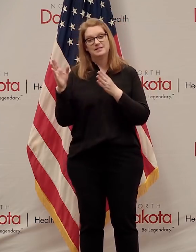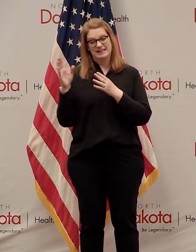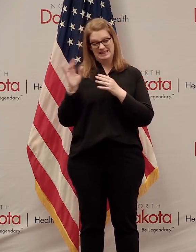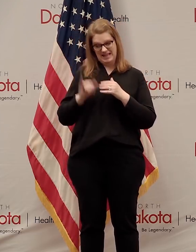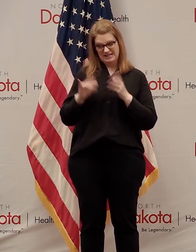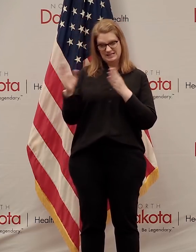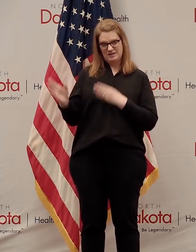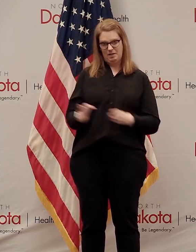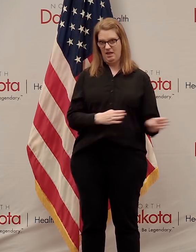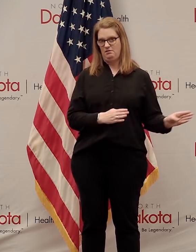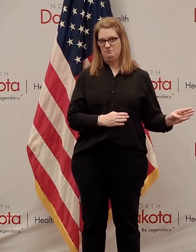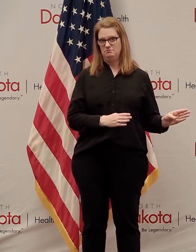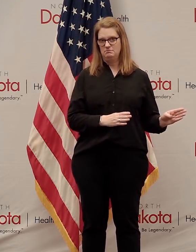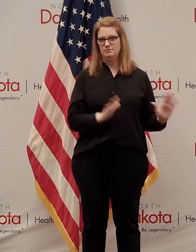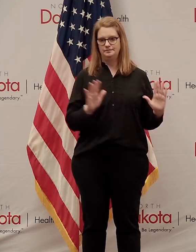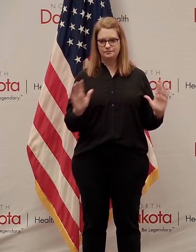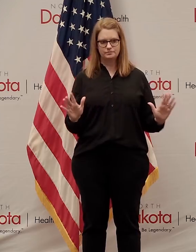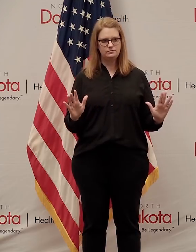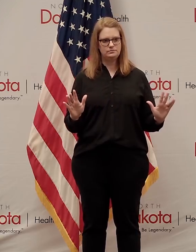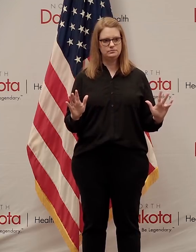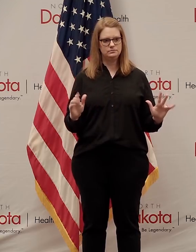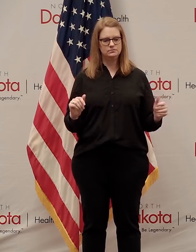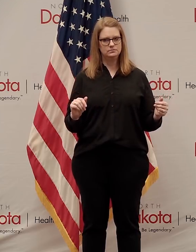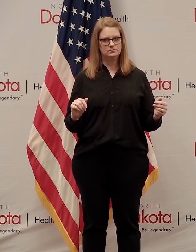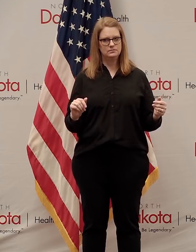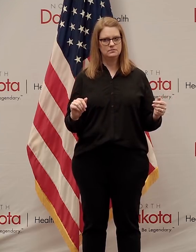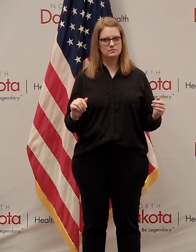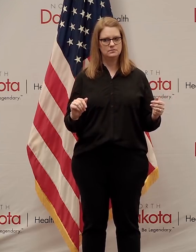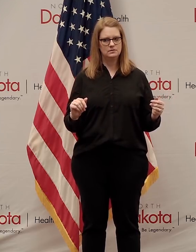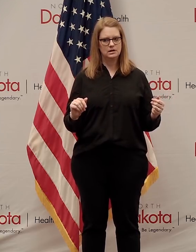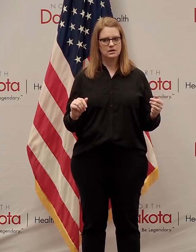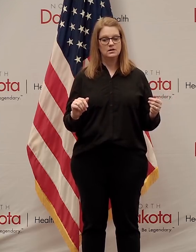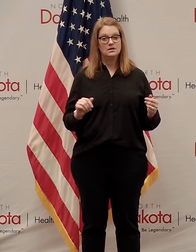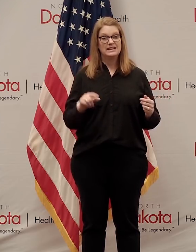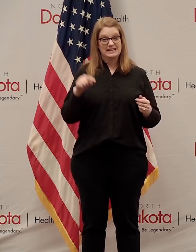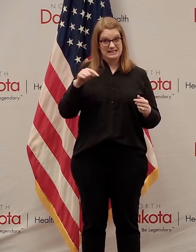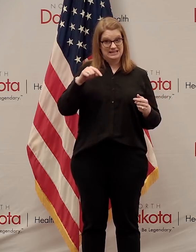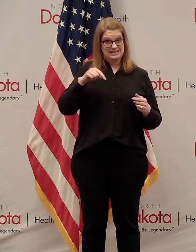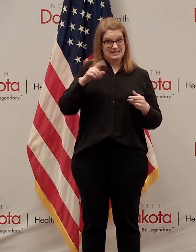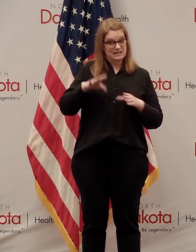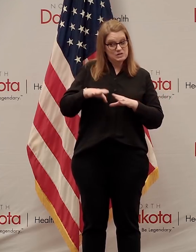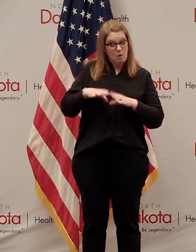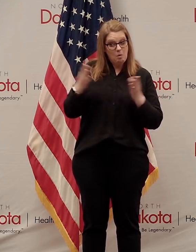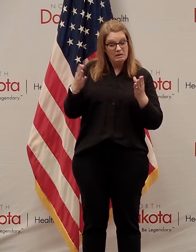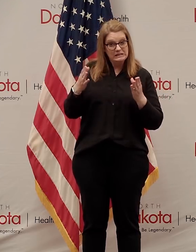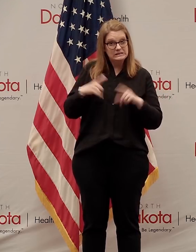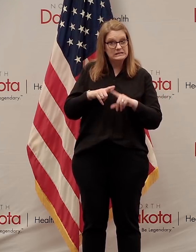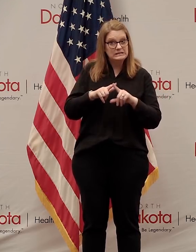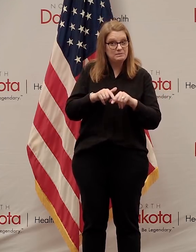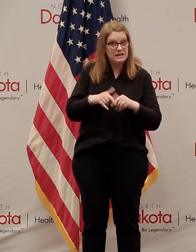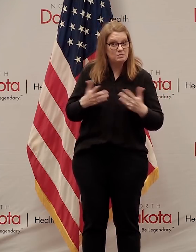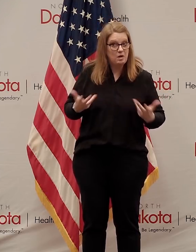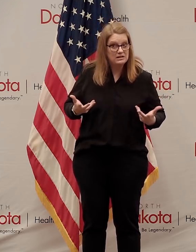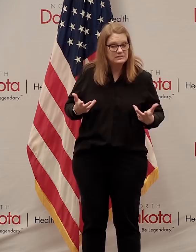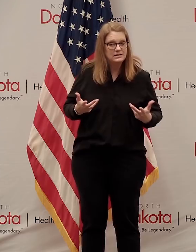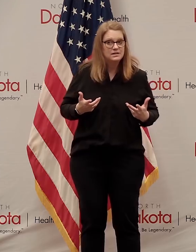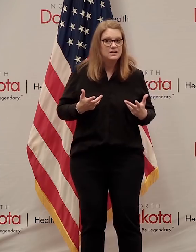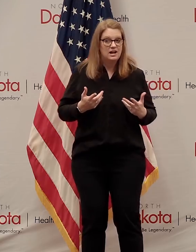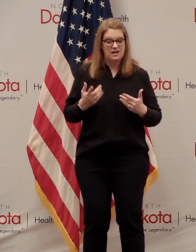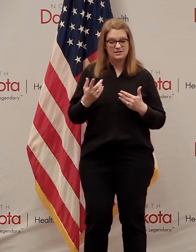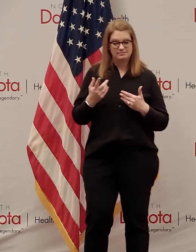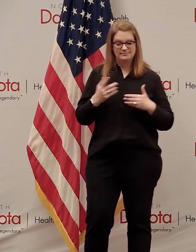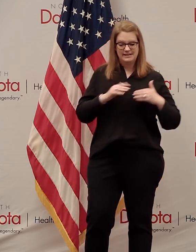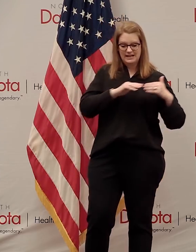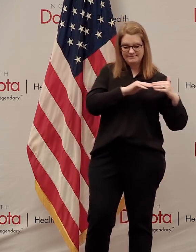right now. And, of course, all of this is contingent on us continuing to see great progress like we saw over the